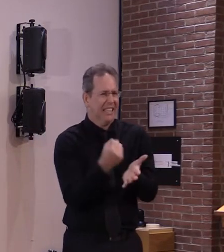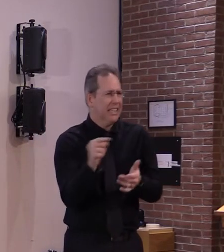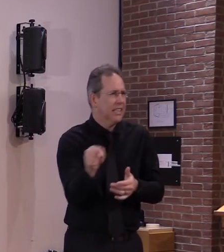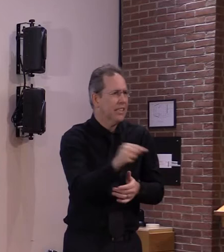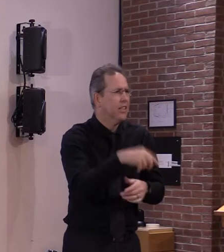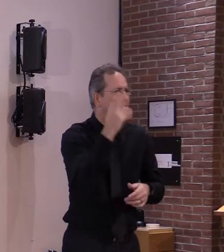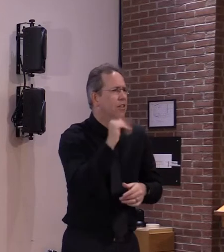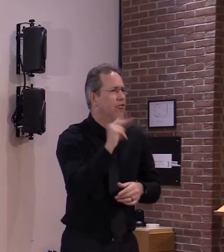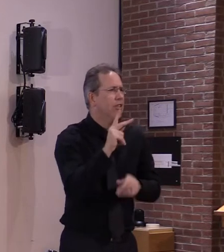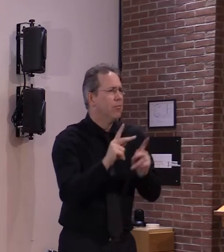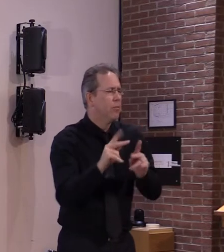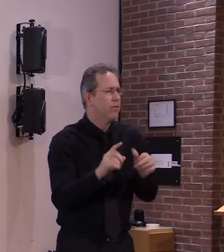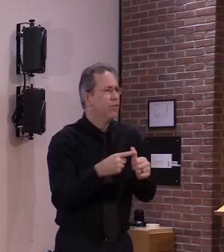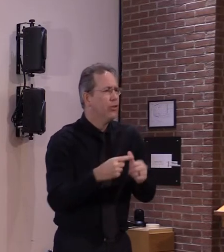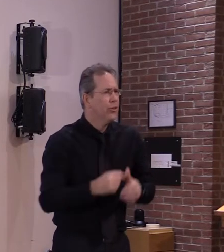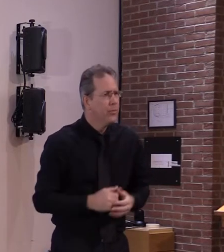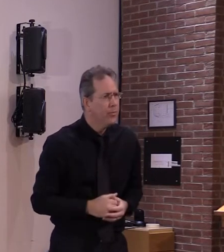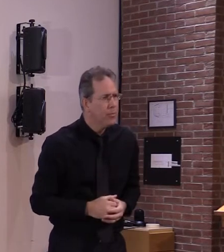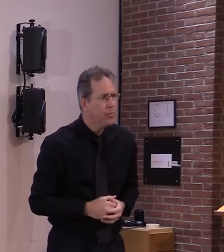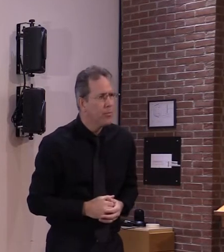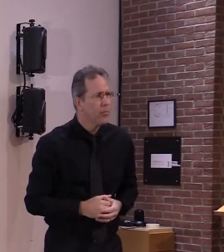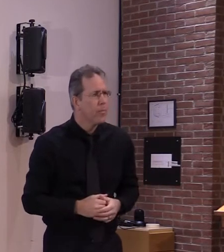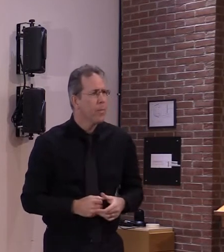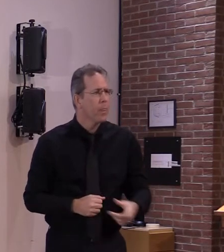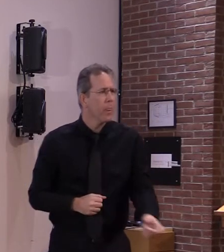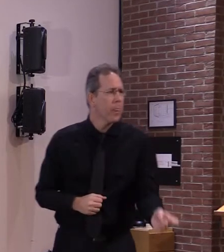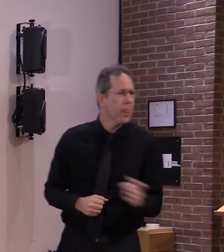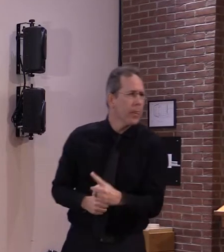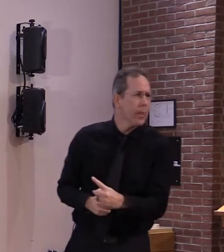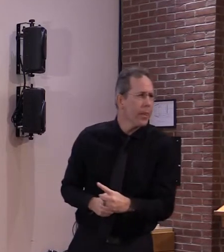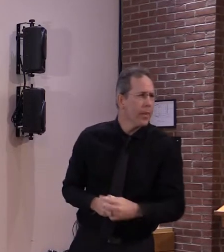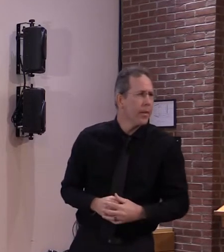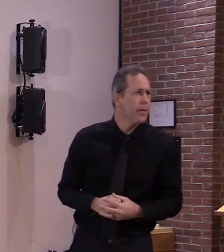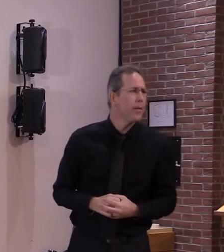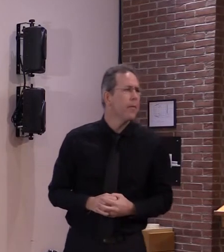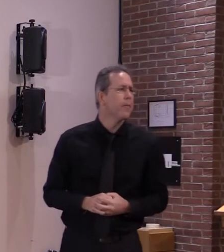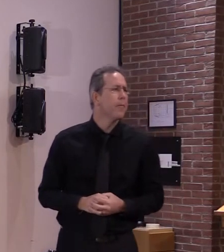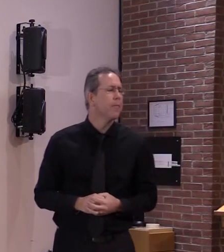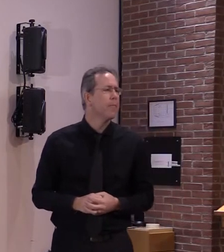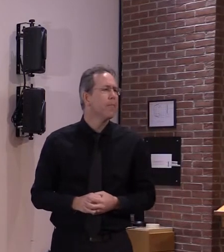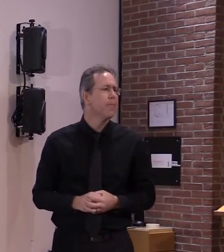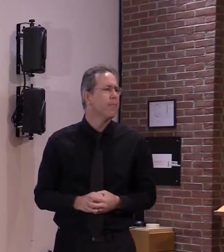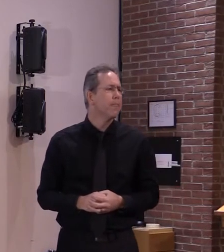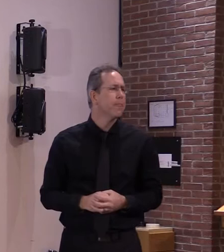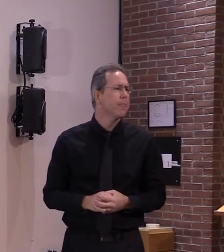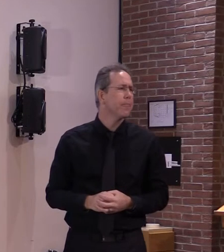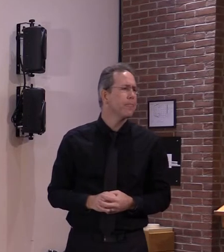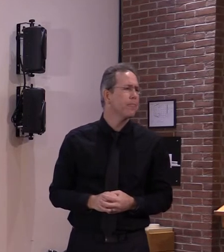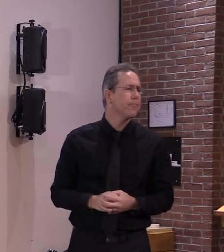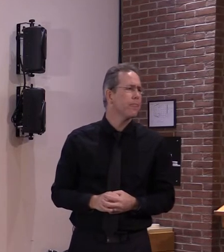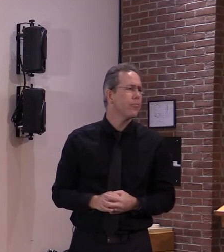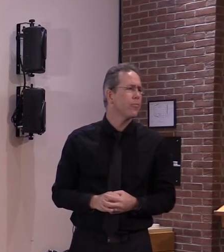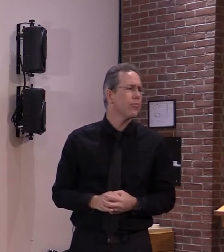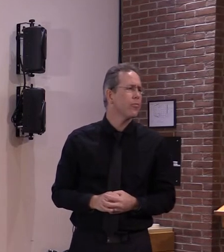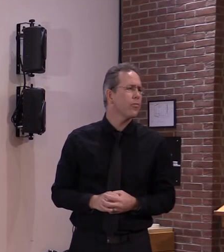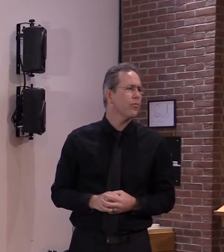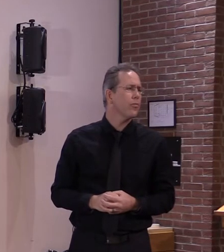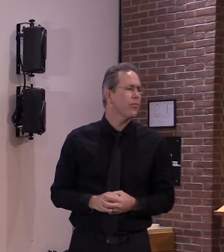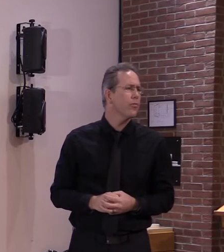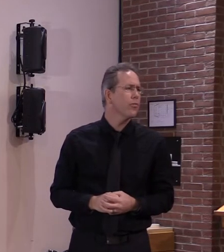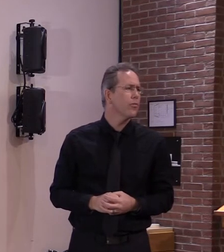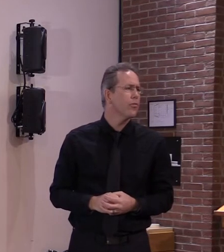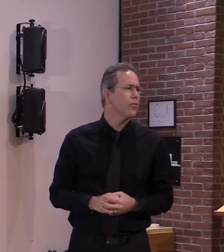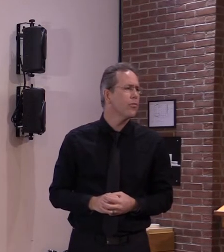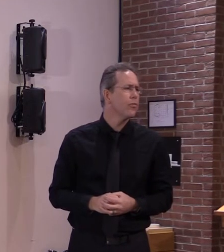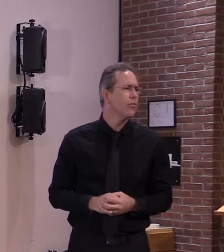the groups that will be vaccinated next um does the fact that we have an older population and more people with uh pre-existing